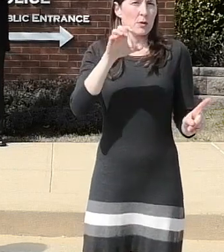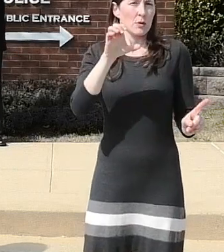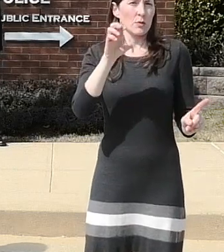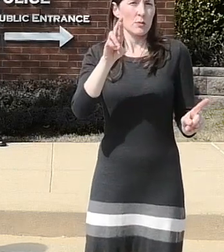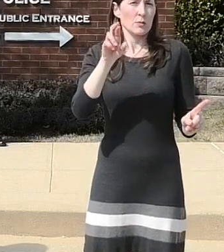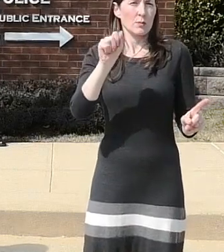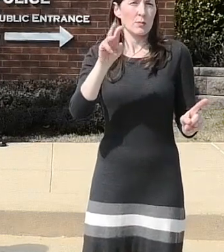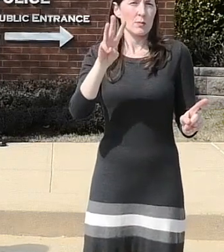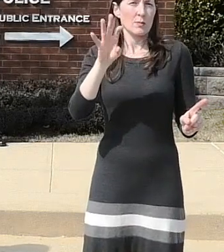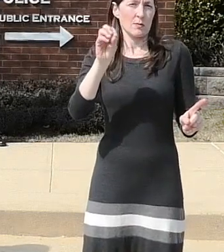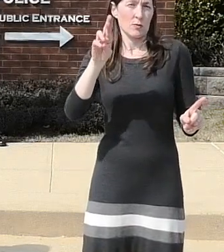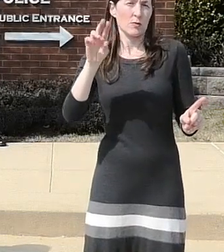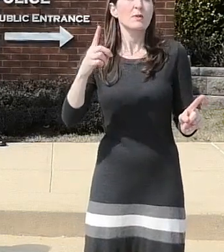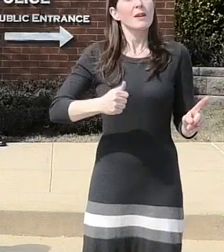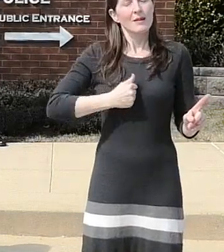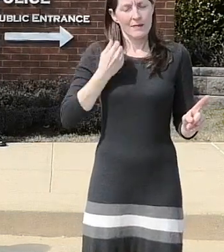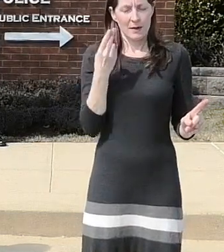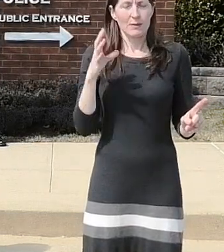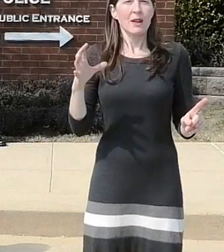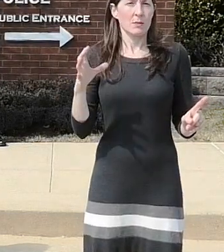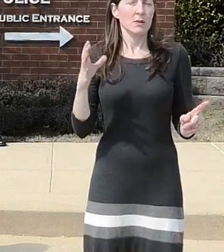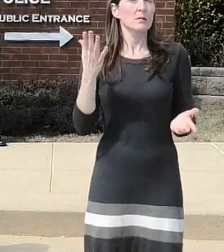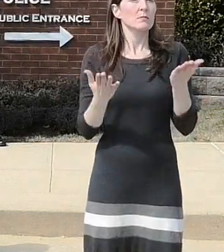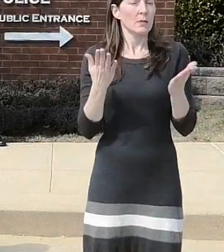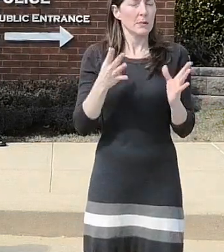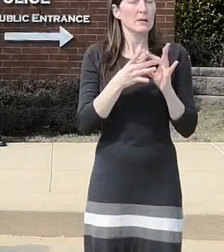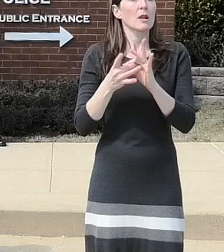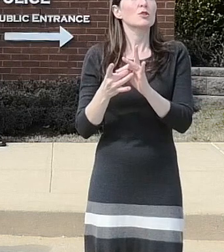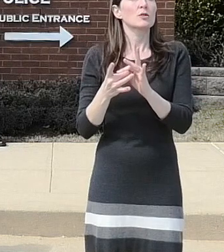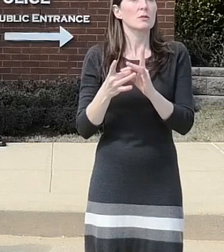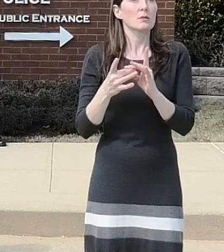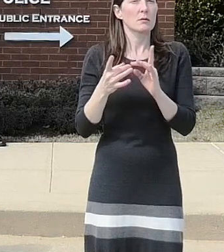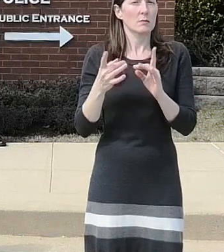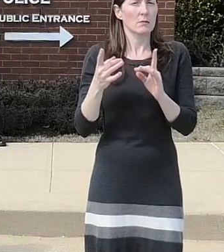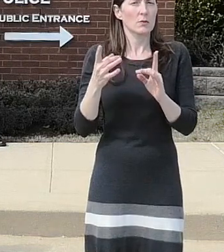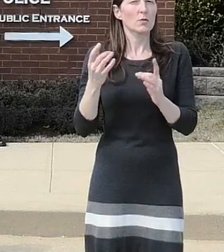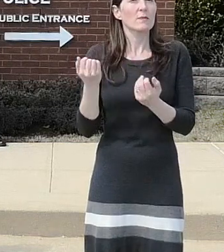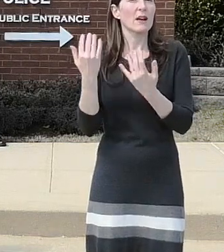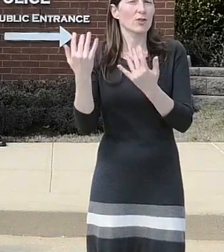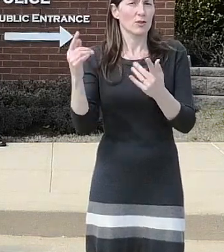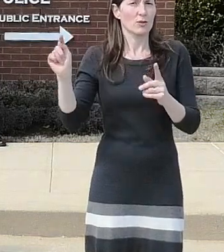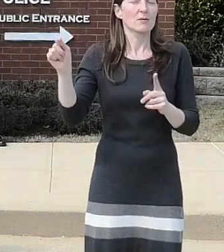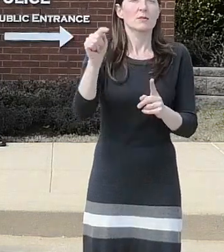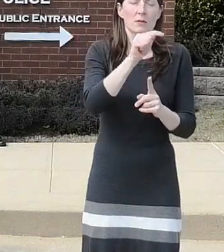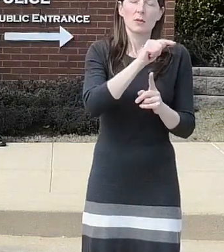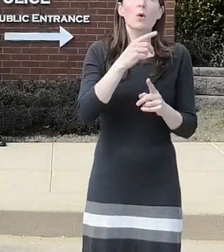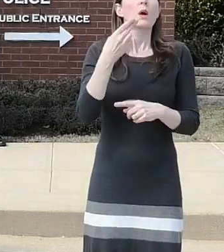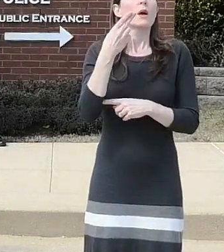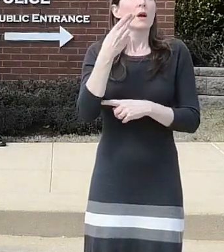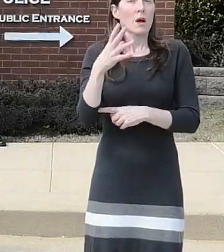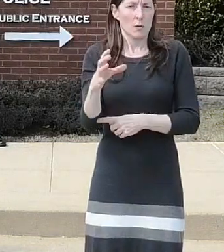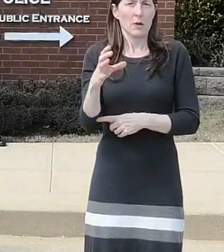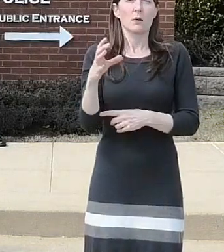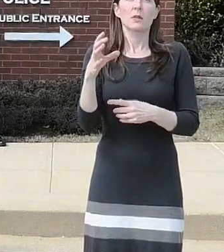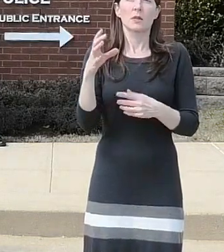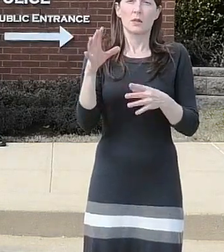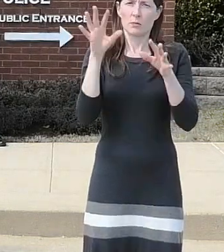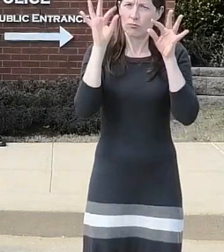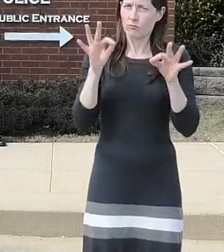to fires in howard county howard county began collaboration to assist in the execution of the search warrant